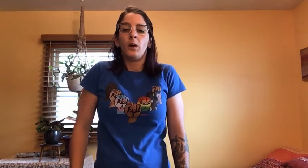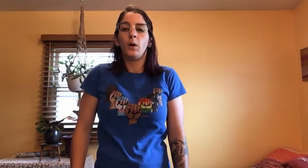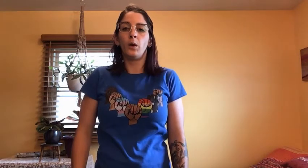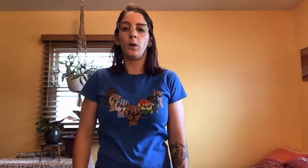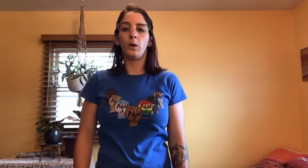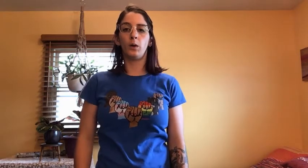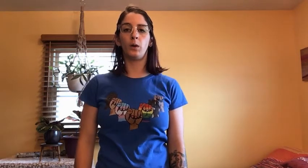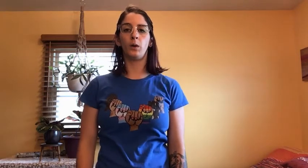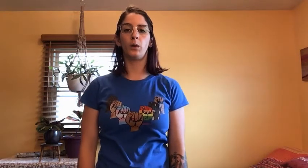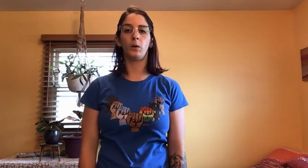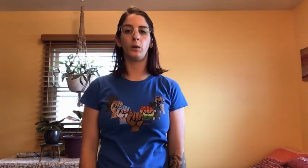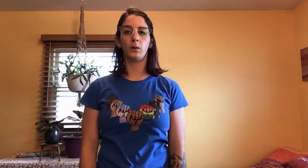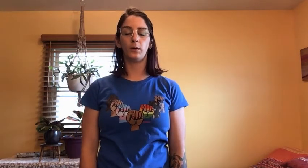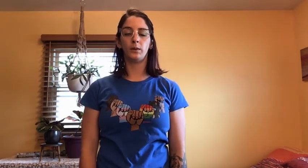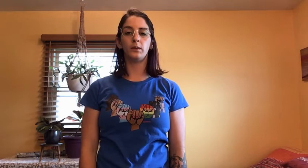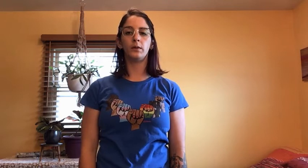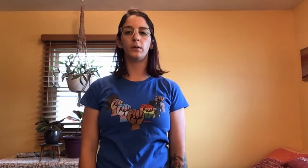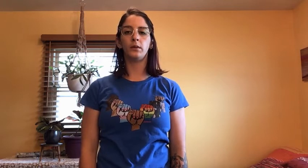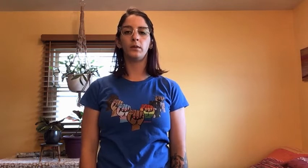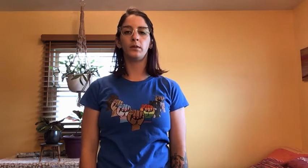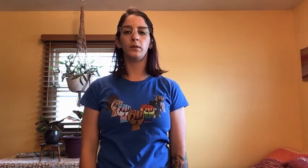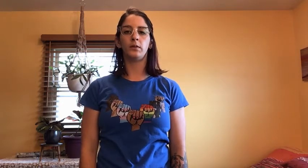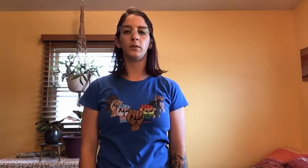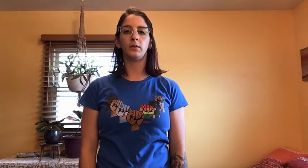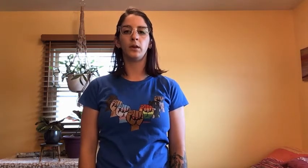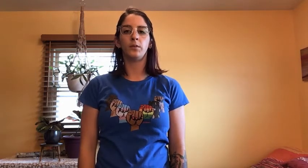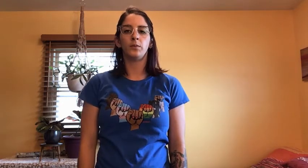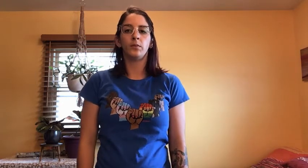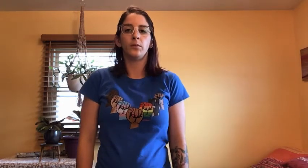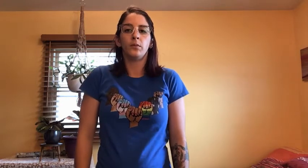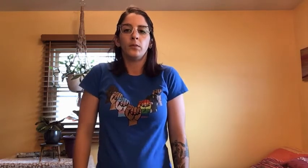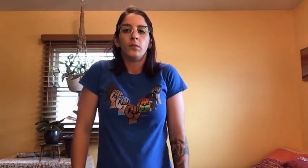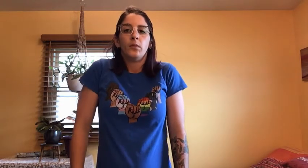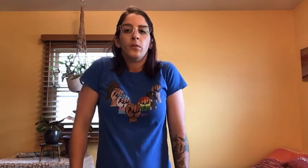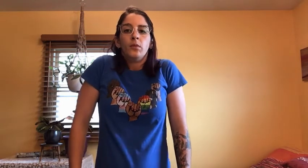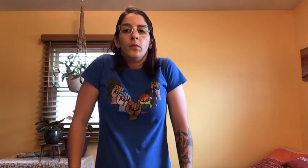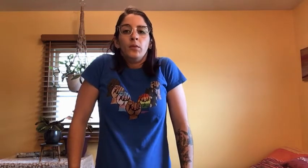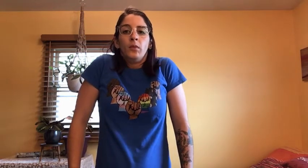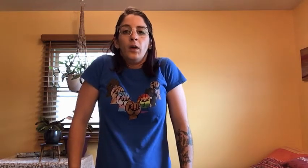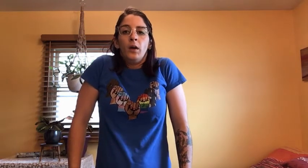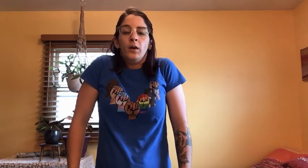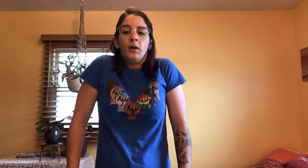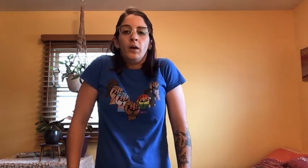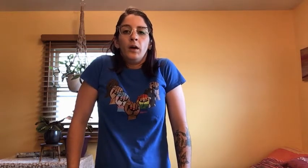shoulders relax. Breathe in, breathe out.